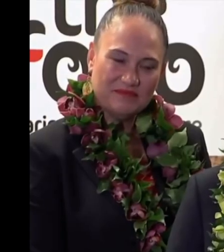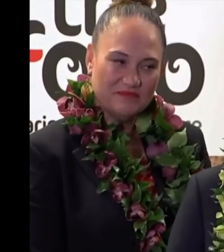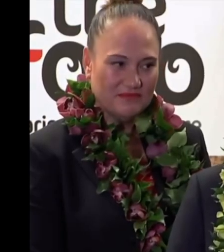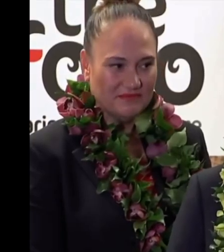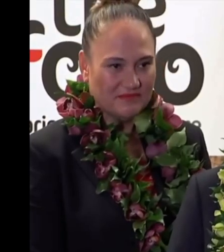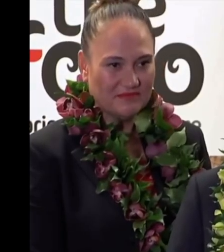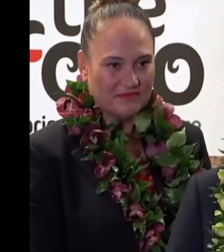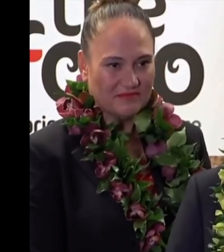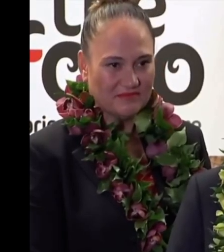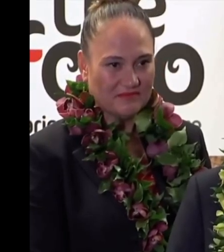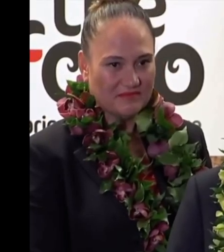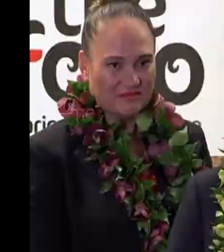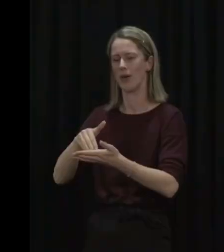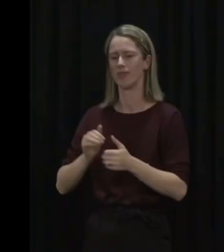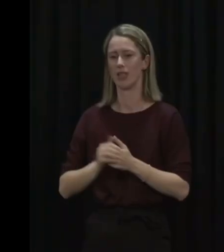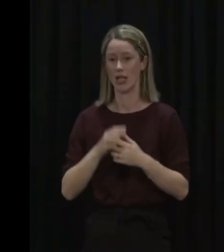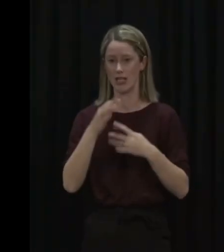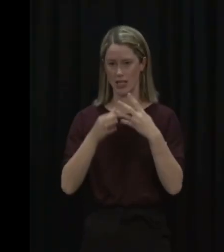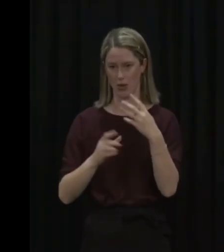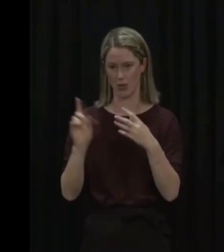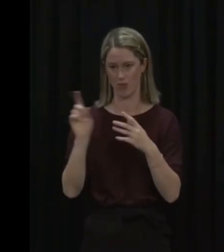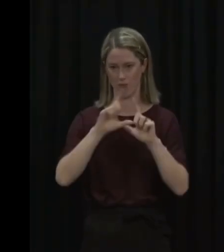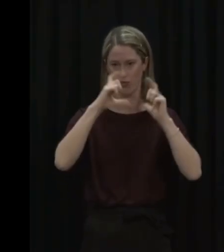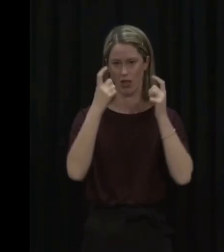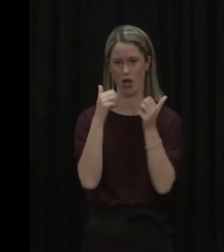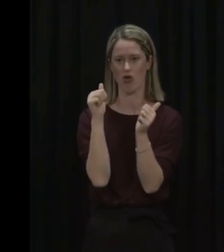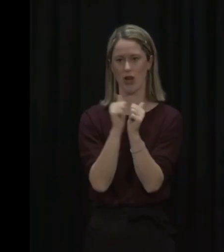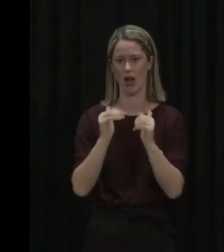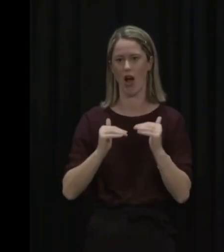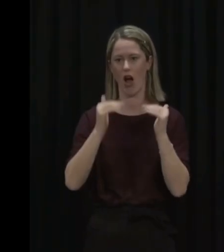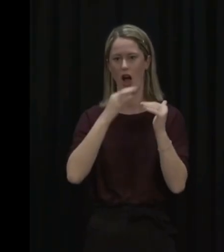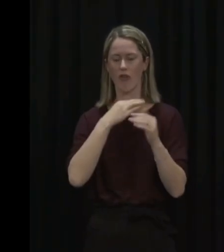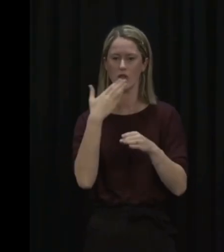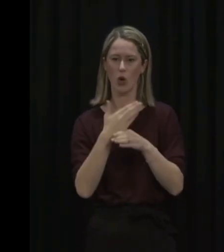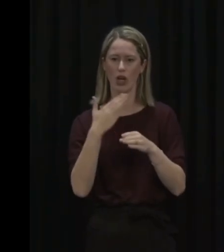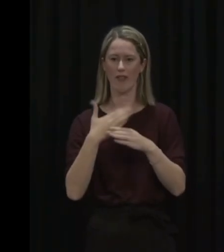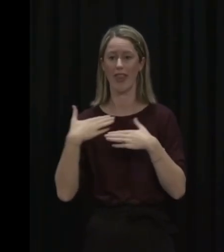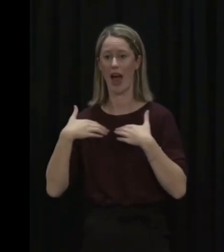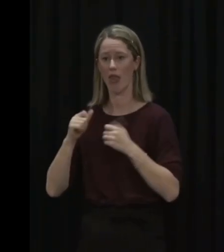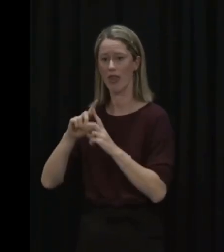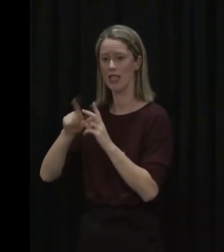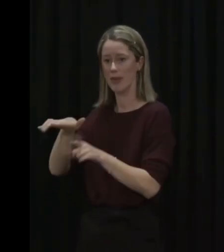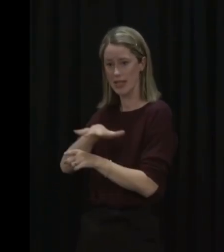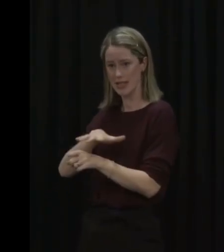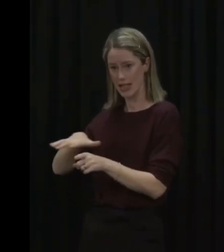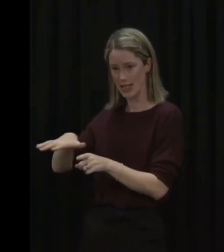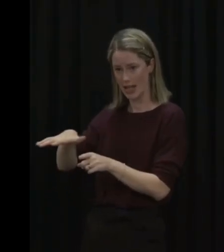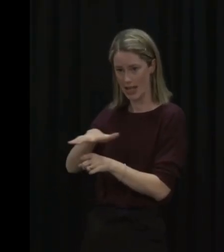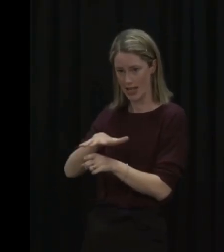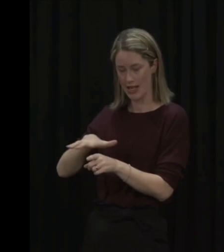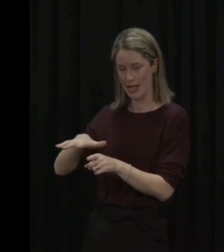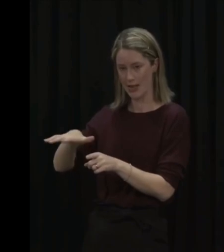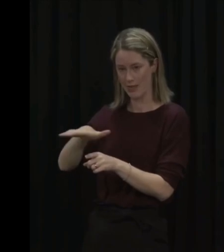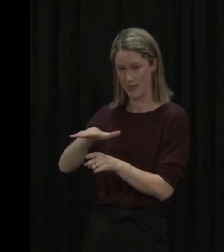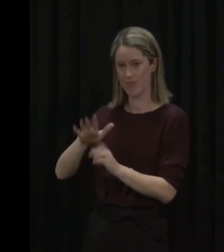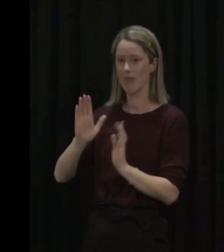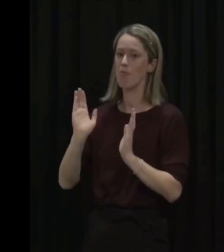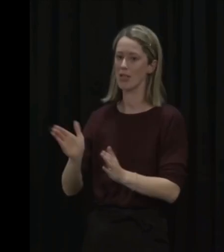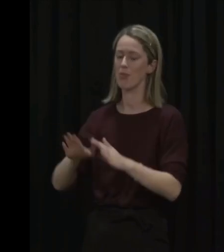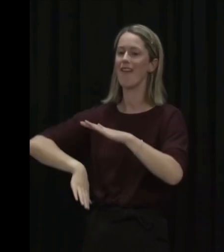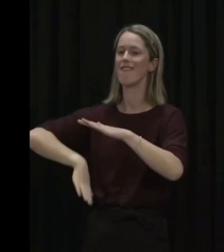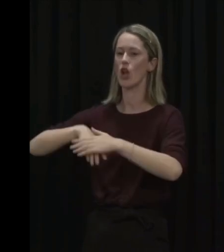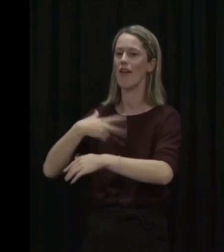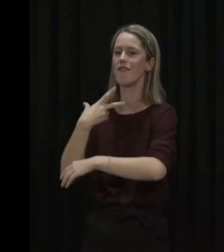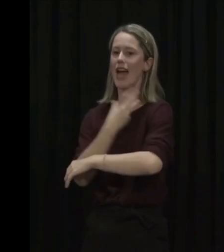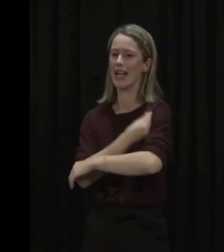no compulsory vaccination. Cabinet's agreed that high-risk workers in the health and disability sector will need to be fully